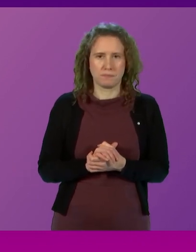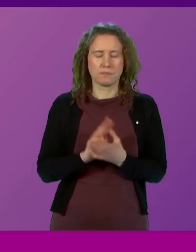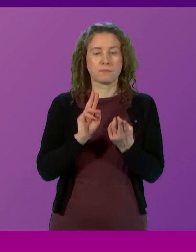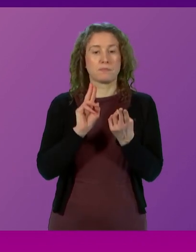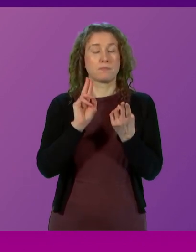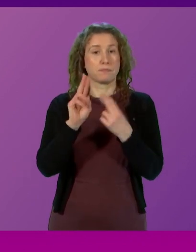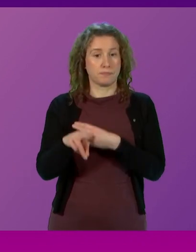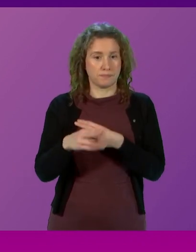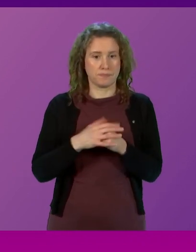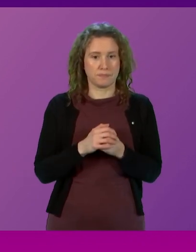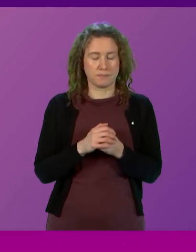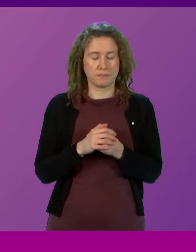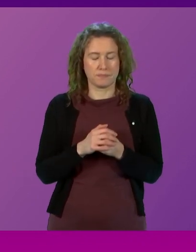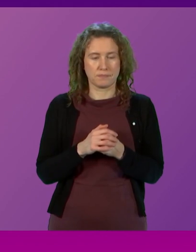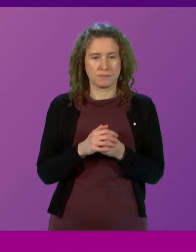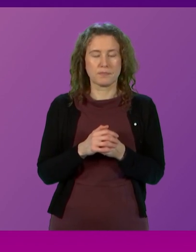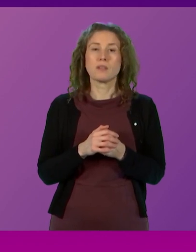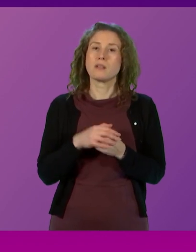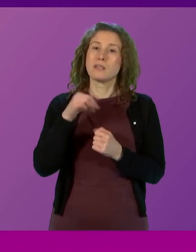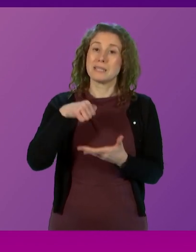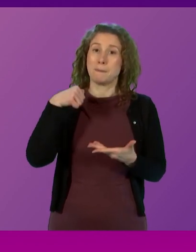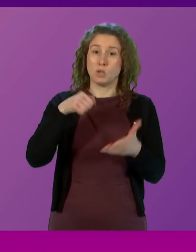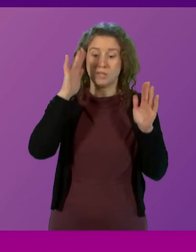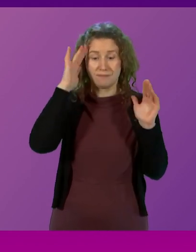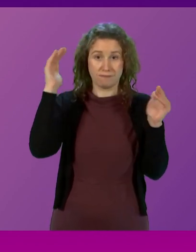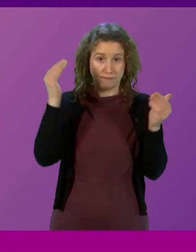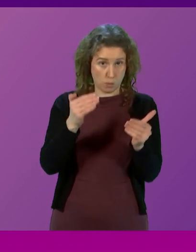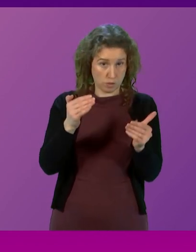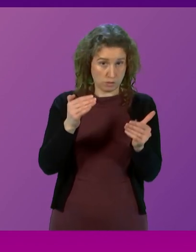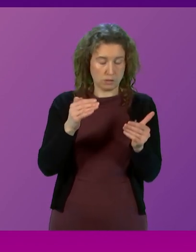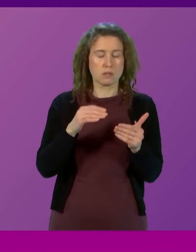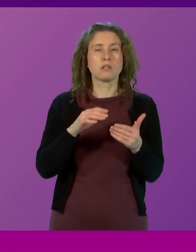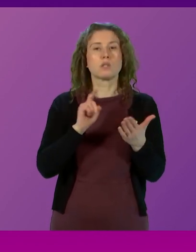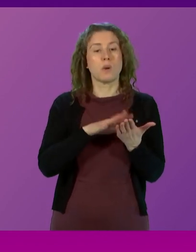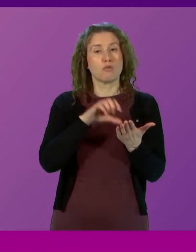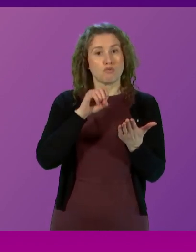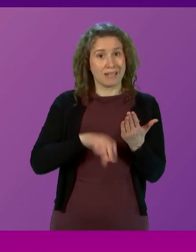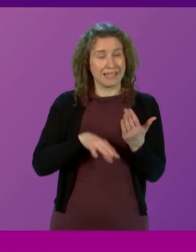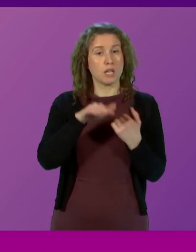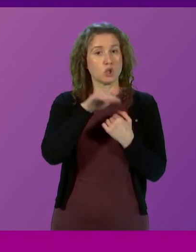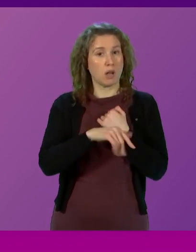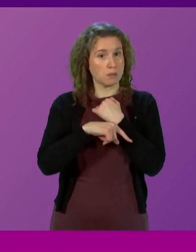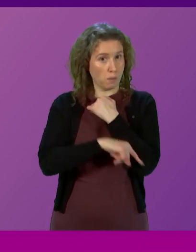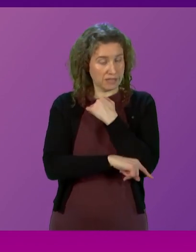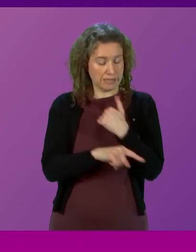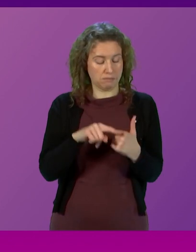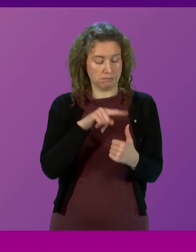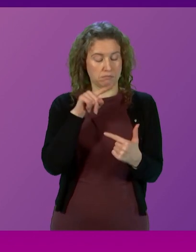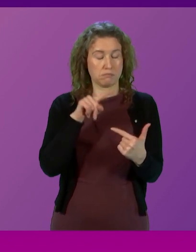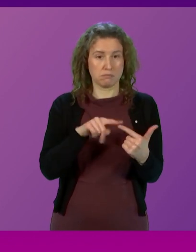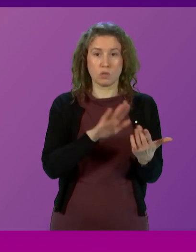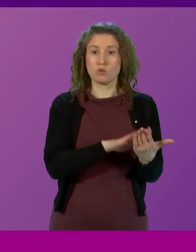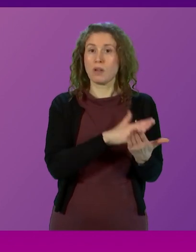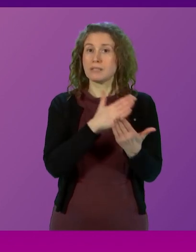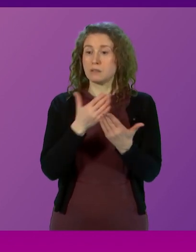The focus of the Budget is on eradicating child poverty on making the transition